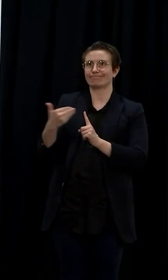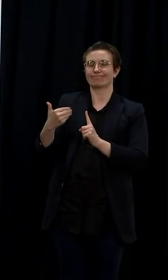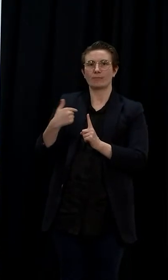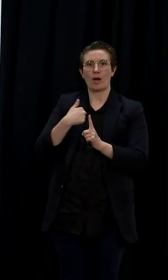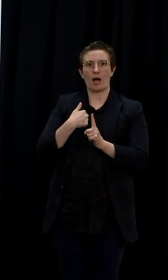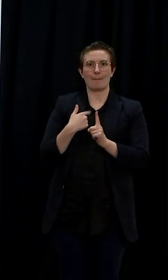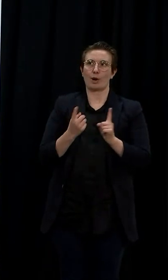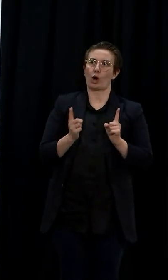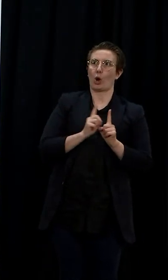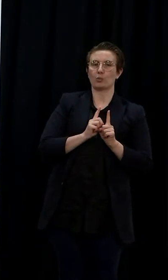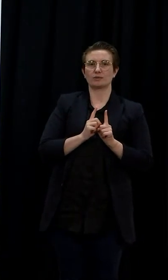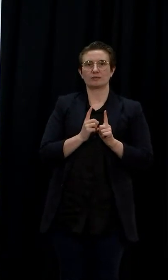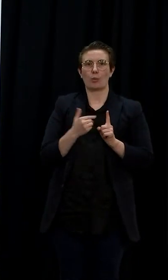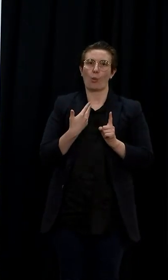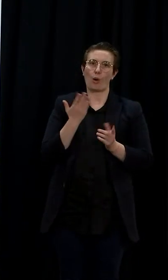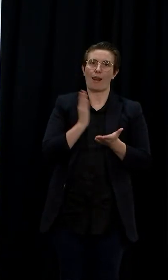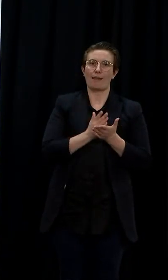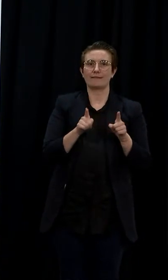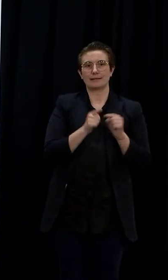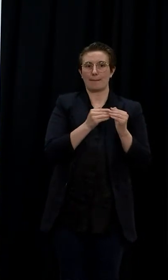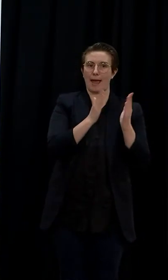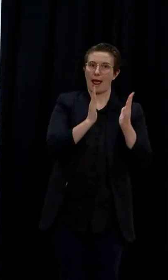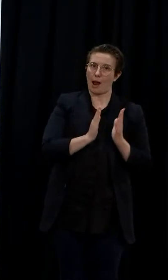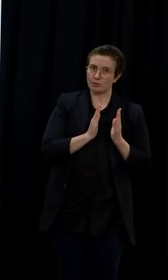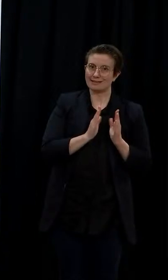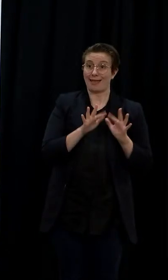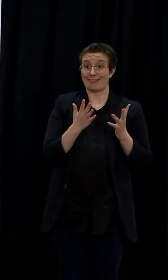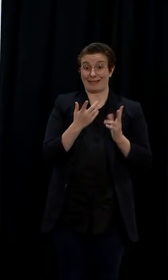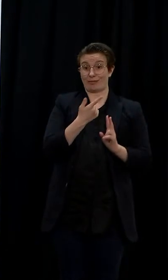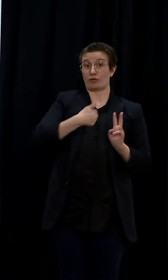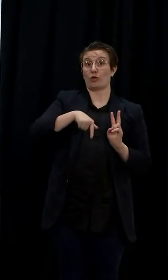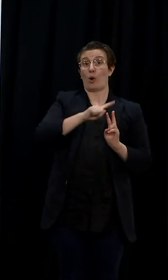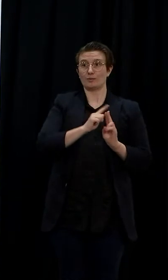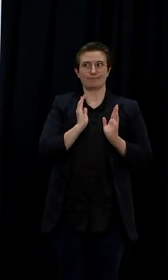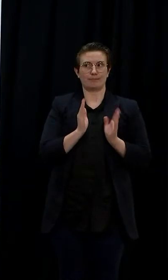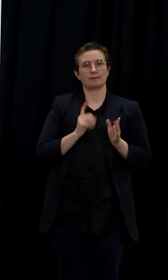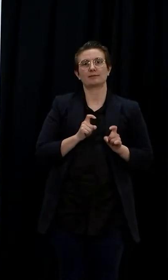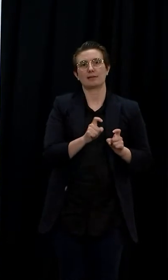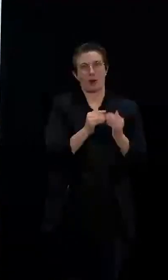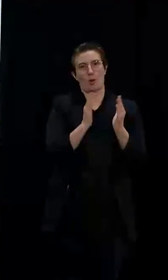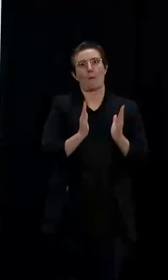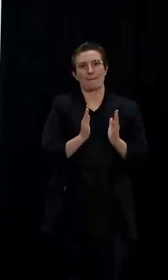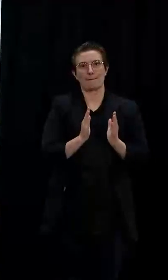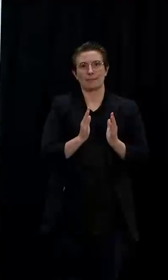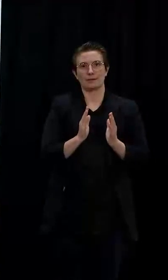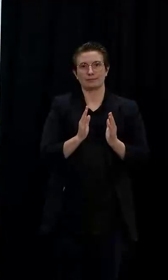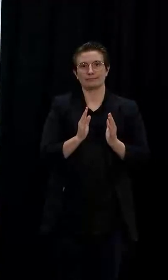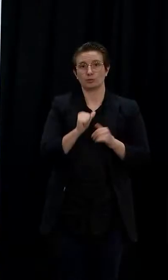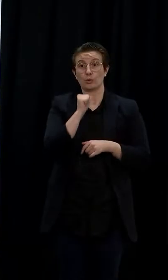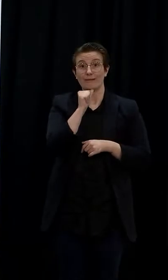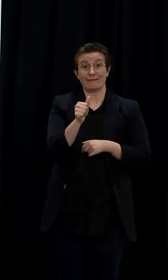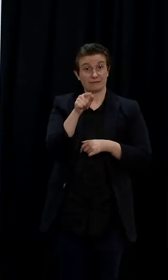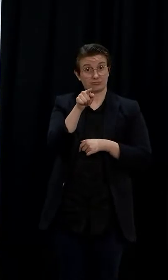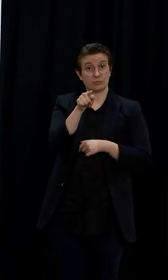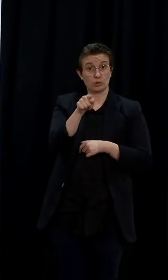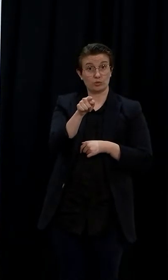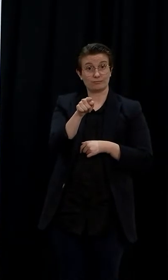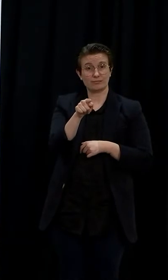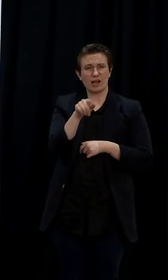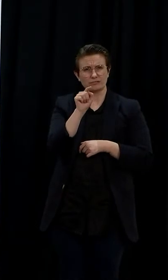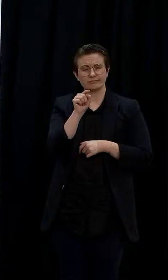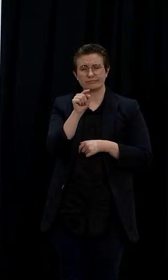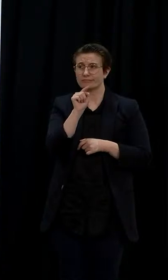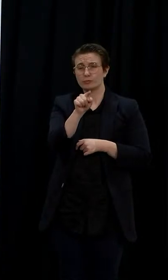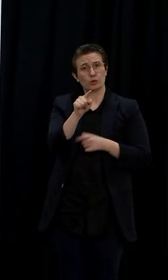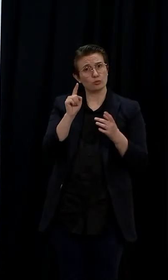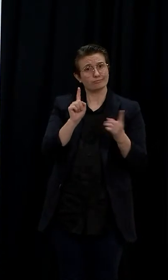contacts and are therefore at home. Because then you get no exposure events attached to them if they're following all of our guidelines and rules.